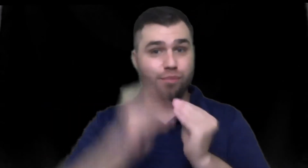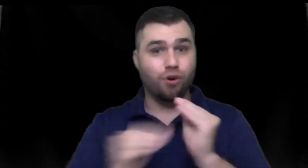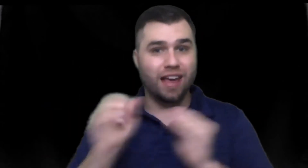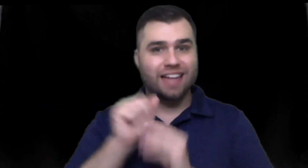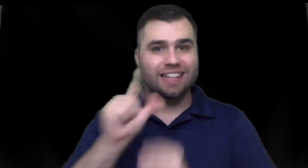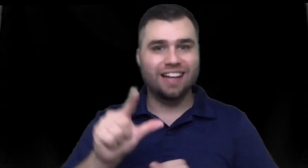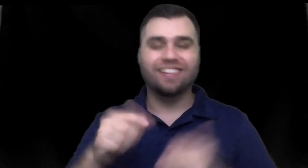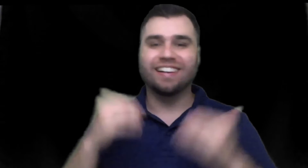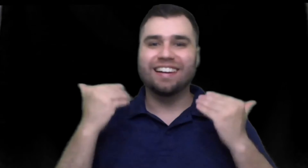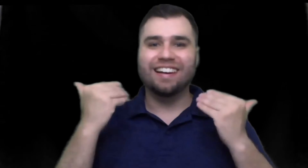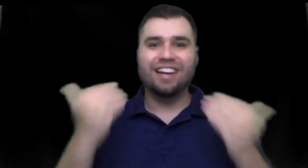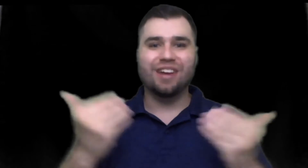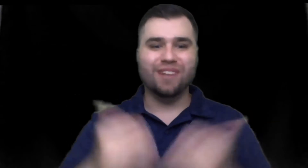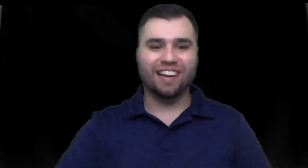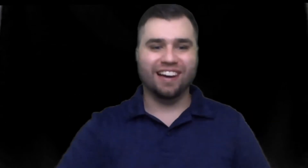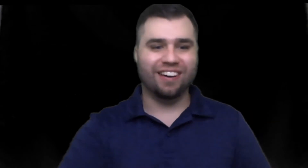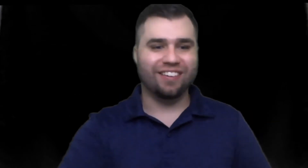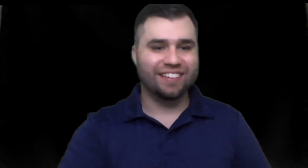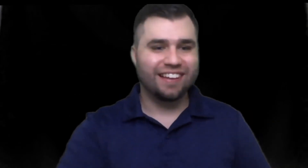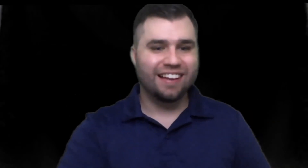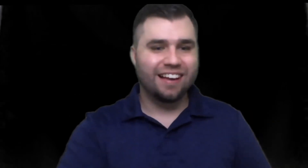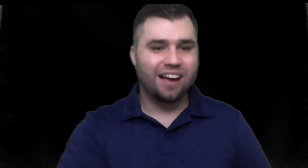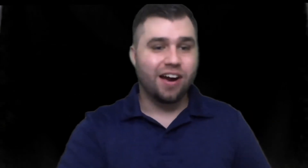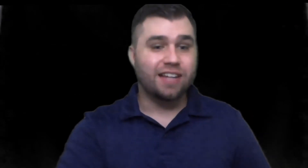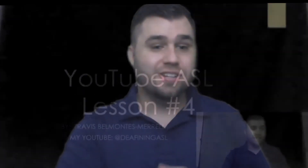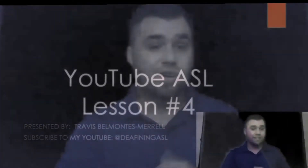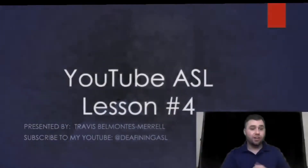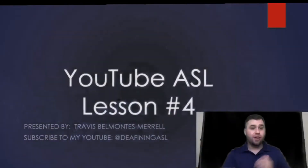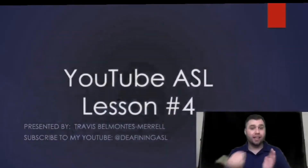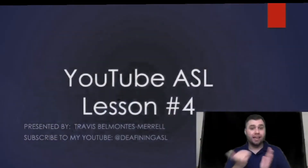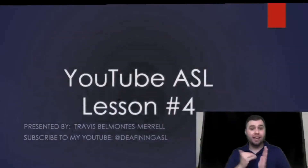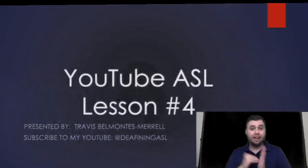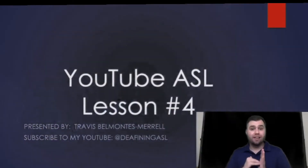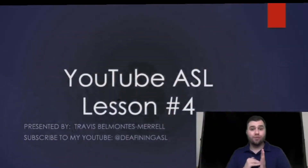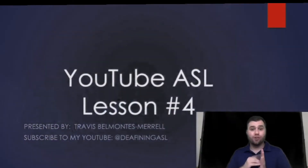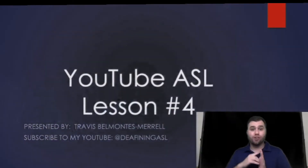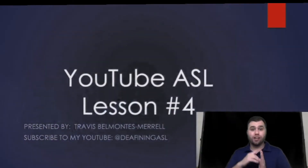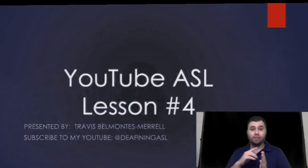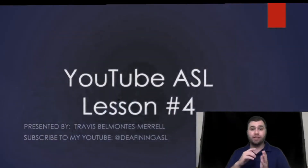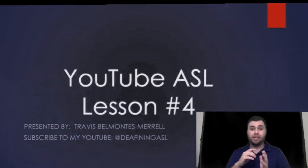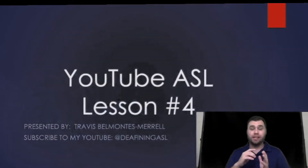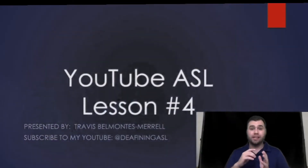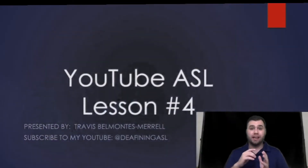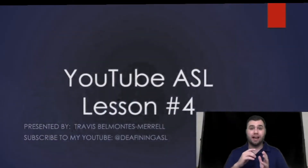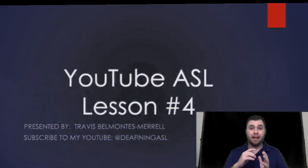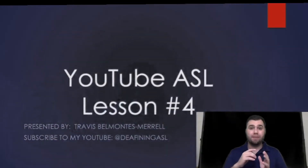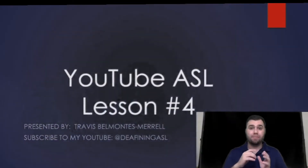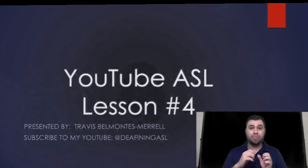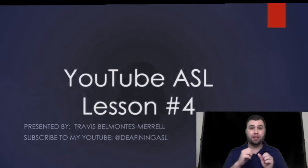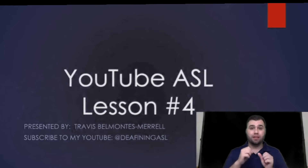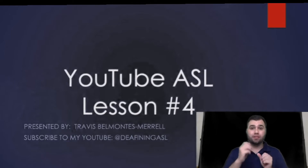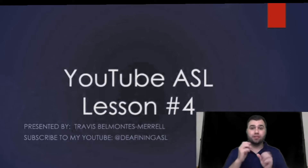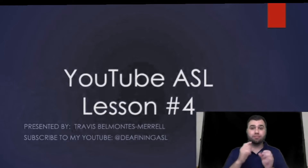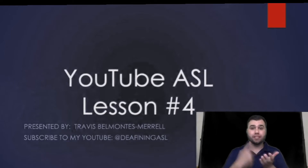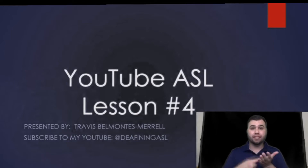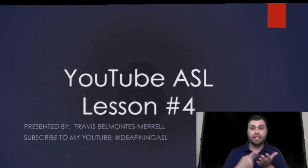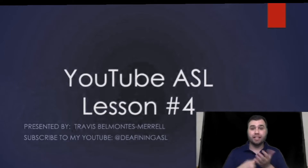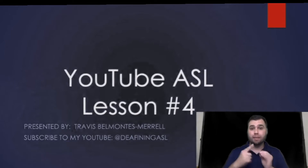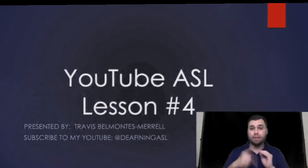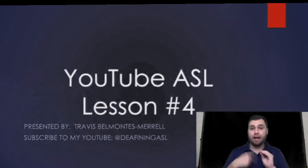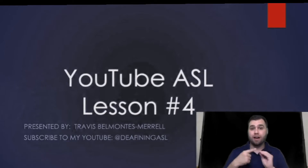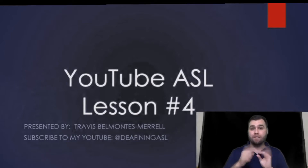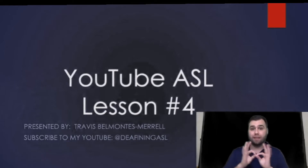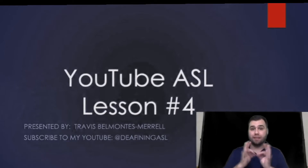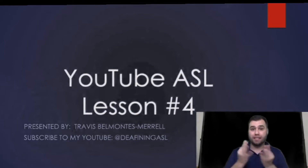learn more ASL here we go all right so again we're going to be discussing